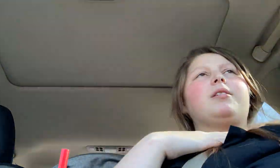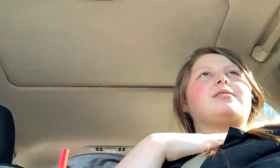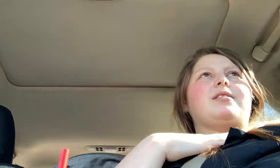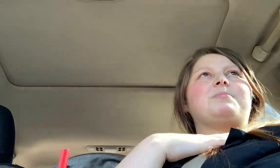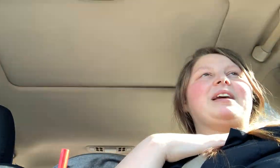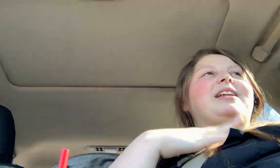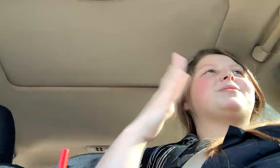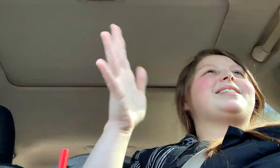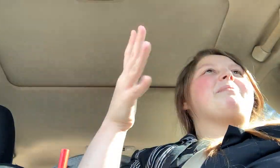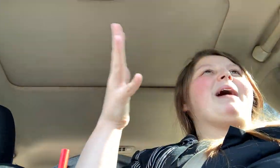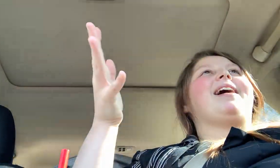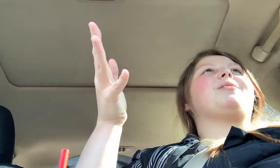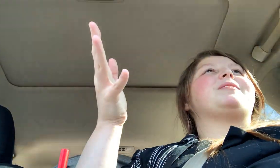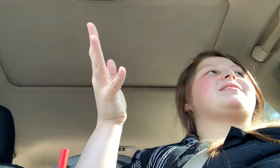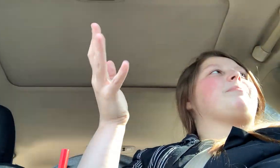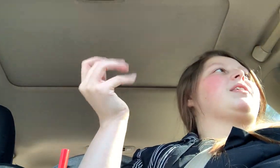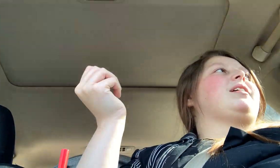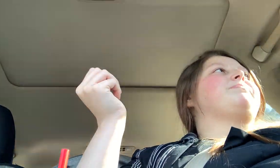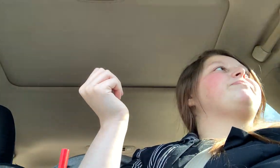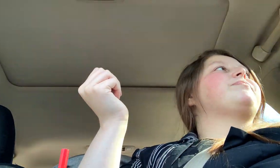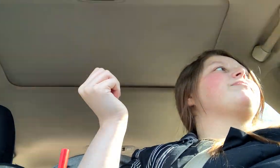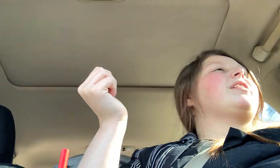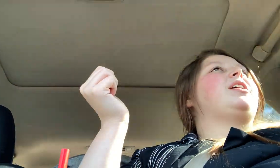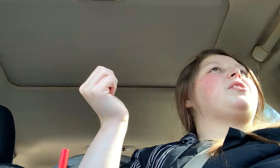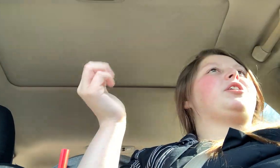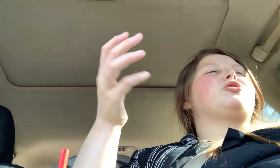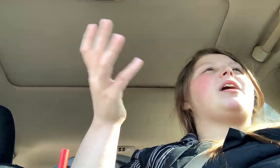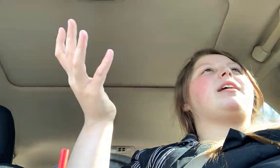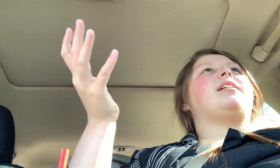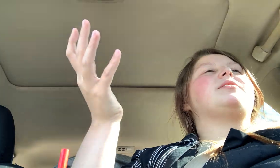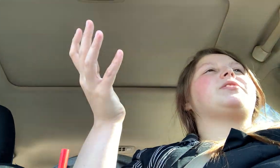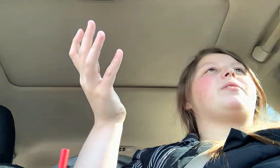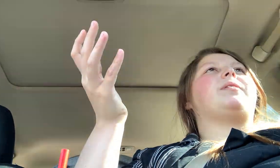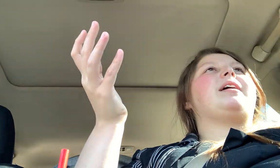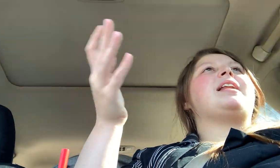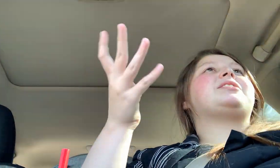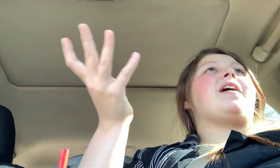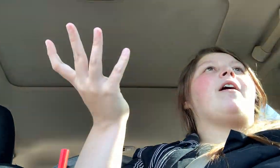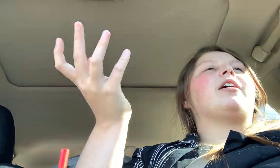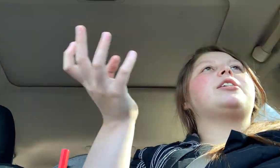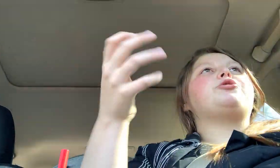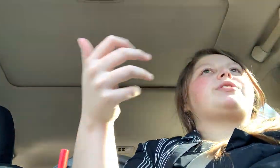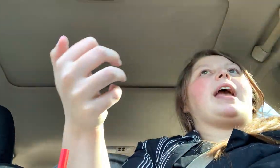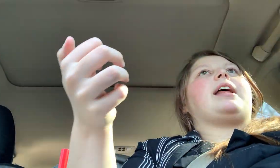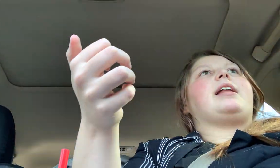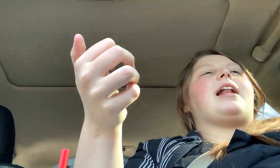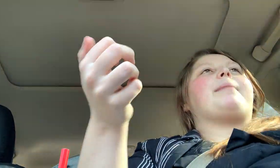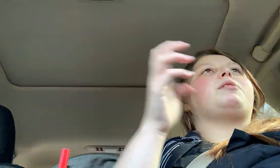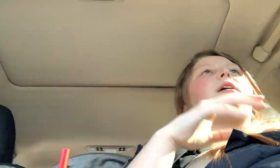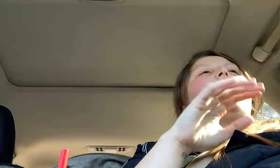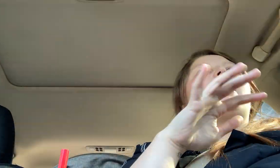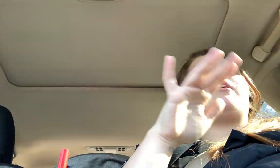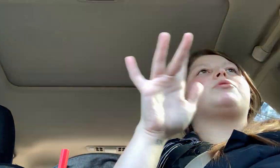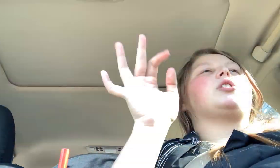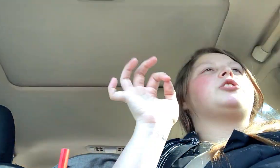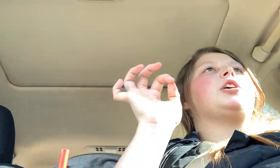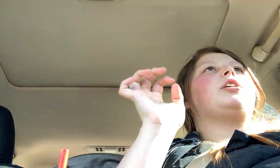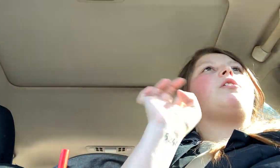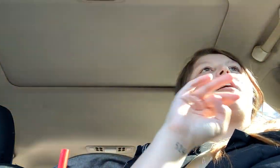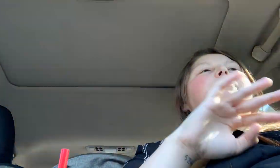excuse me, and you see a pattern with something, you know, you're tracking it. So, and it's not hard because you scan it in an app. You don't got to like go search it. You don't got to